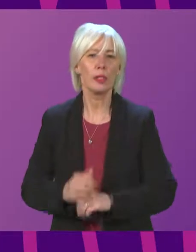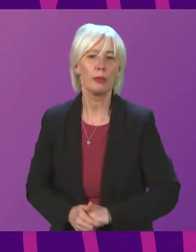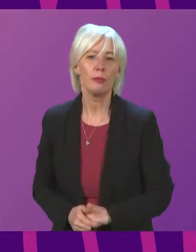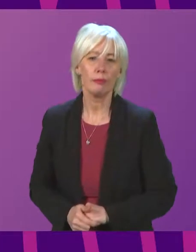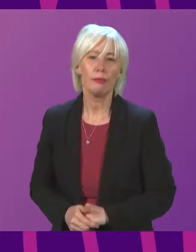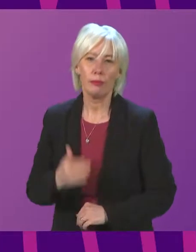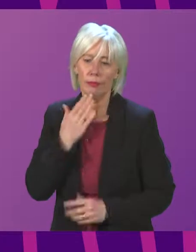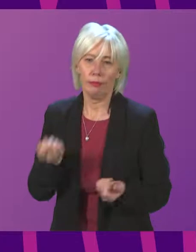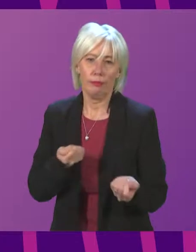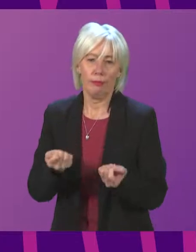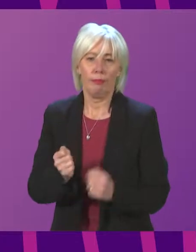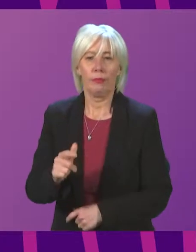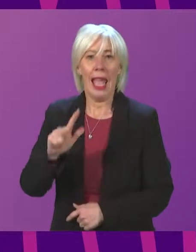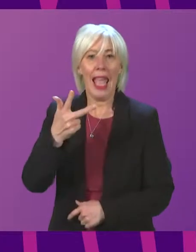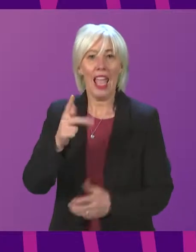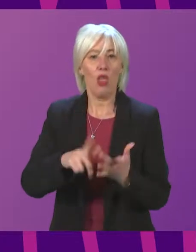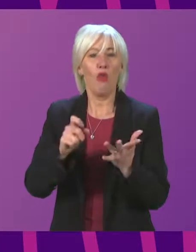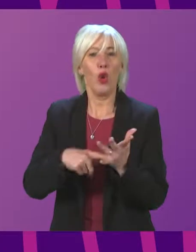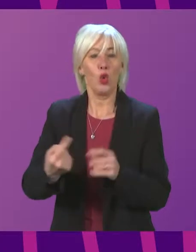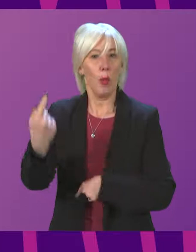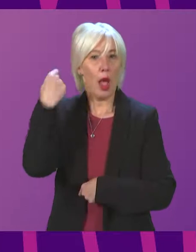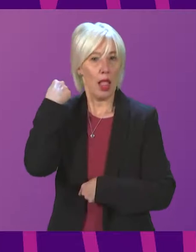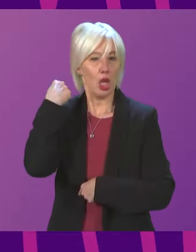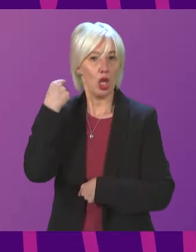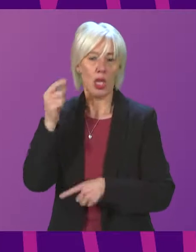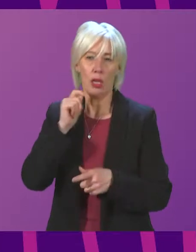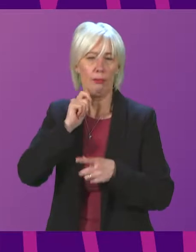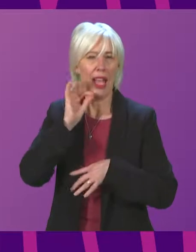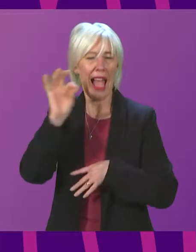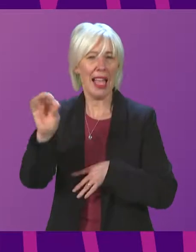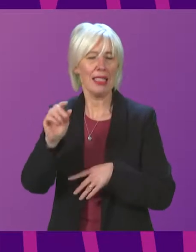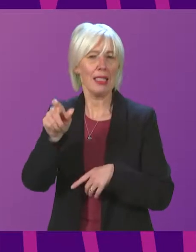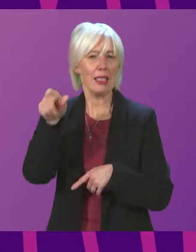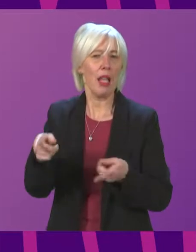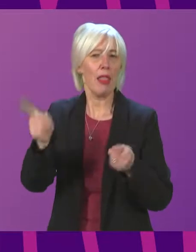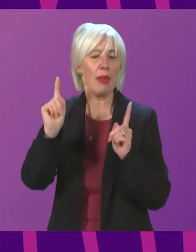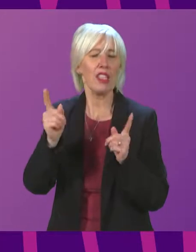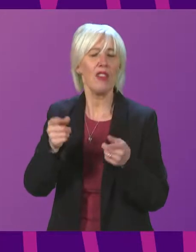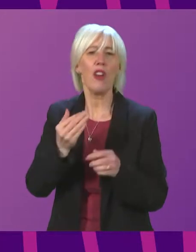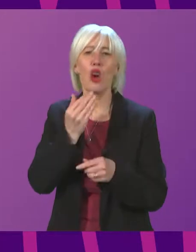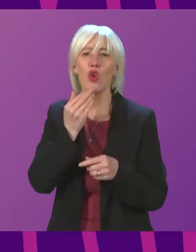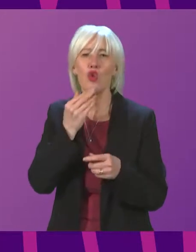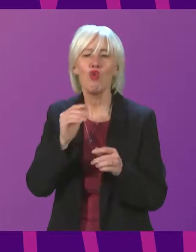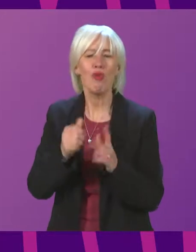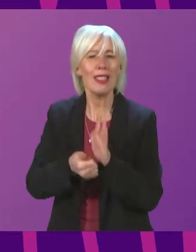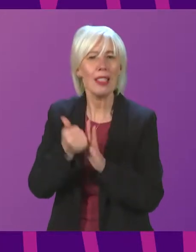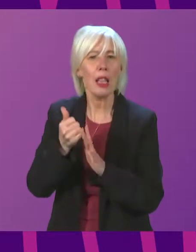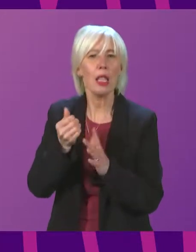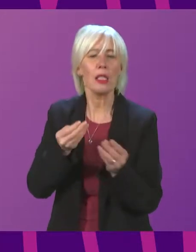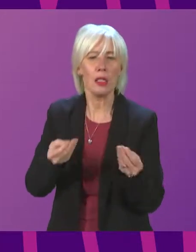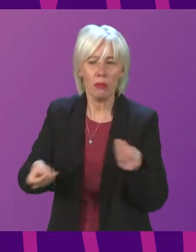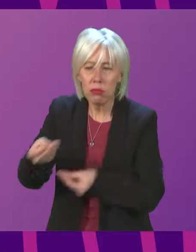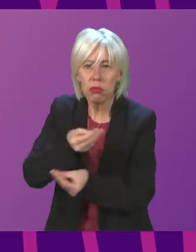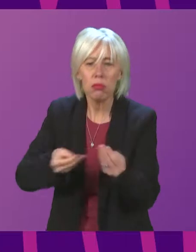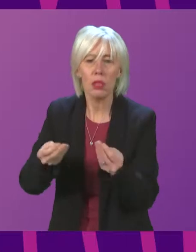On 8 October last year, I wrote to the Minister for Green Skills, Circular Economy and Biodiversity to ask some simple